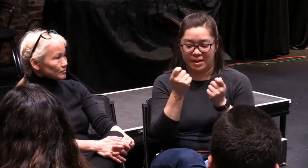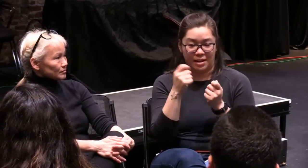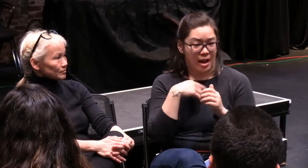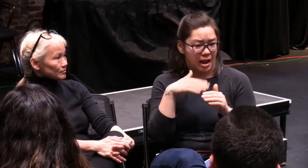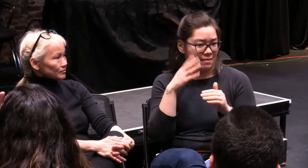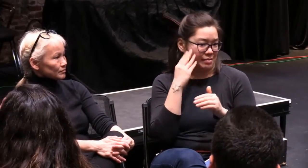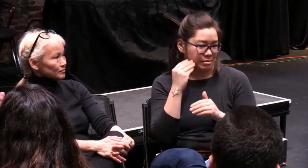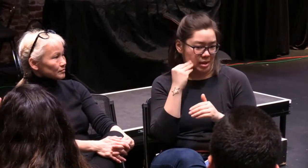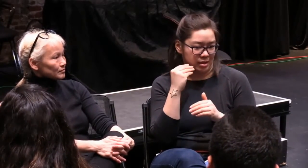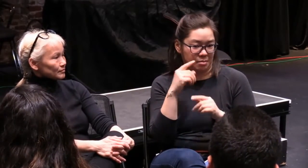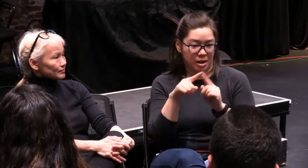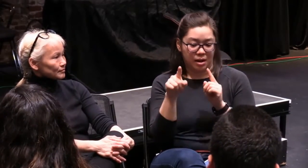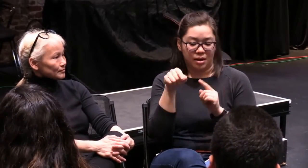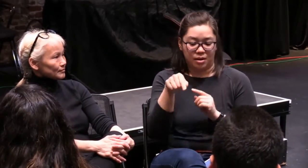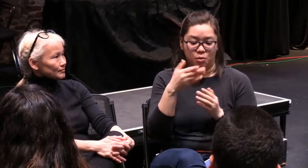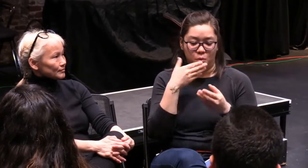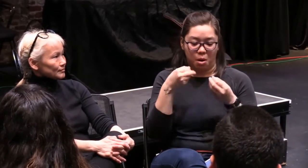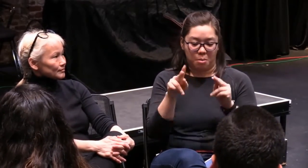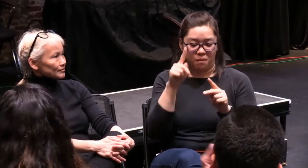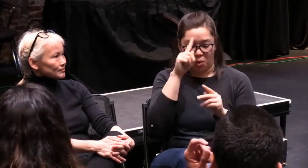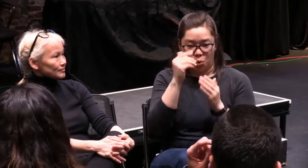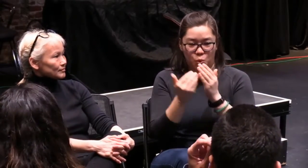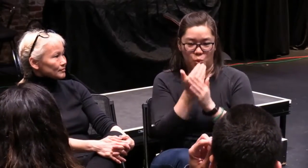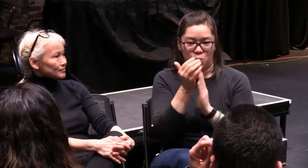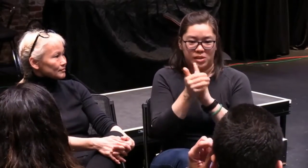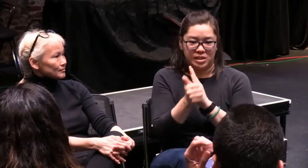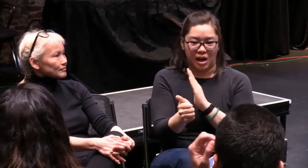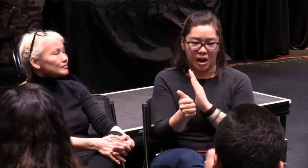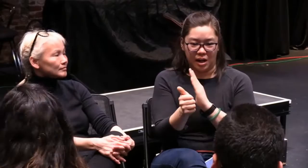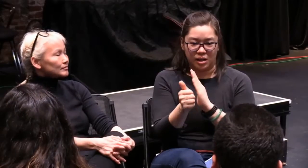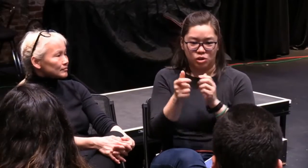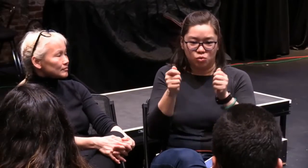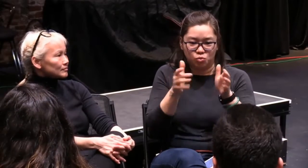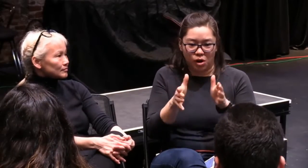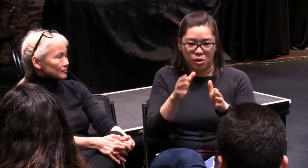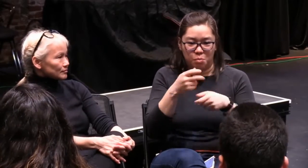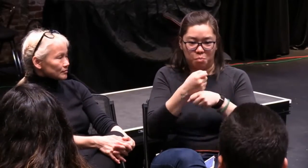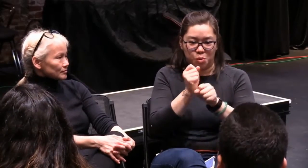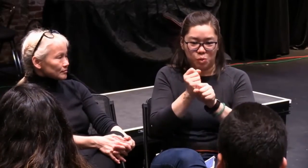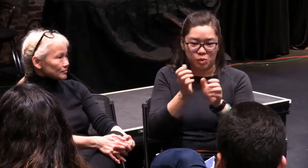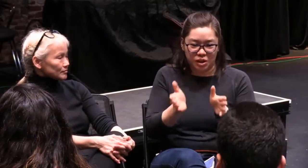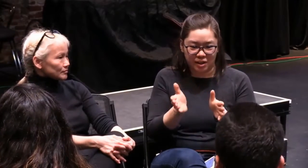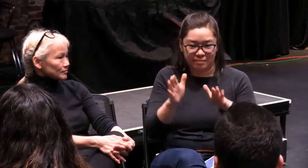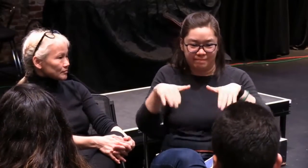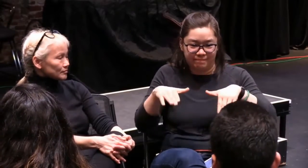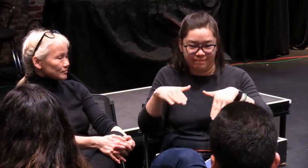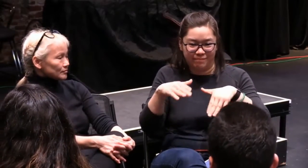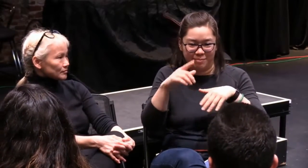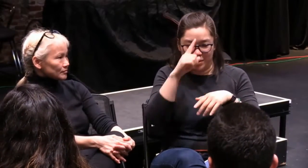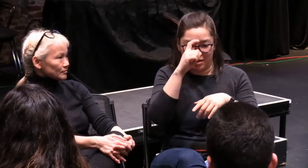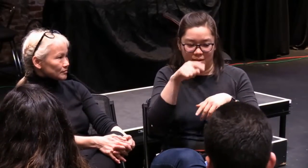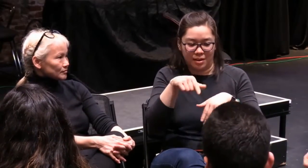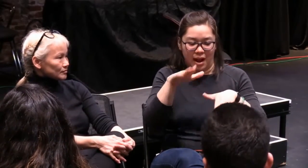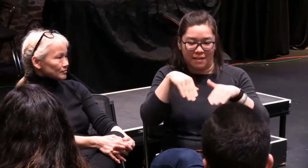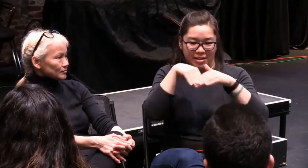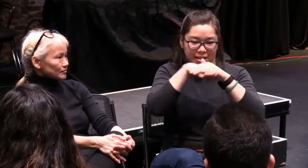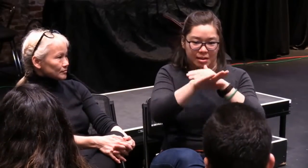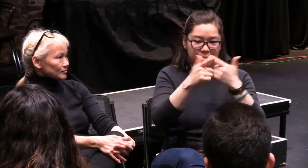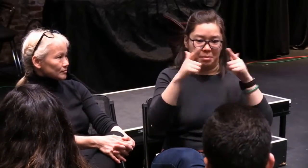This is Patty. I haven't been a part of the Fringe Festival, but my understanding of that is an opportunity for new people, new